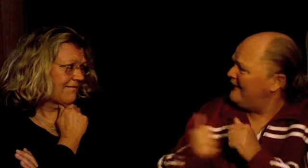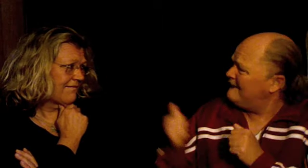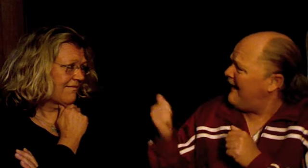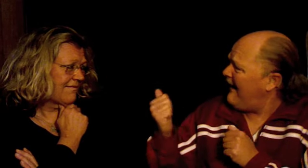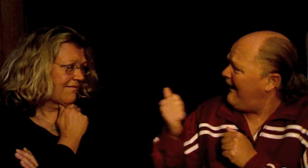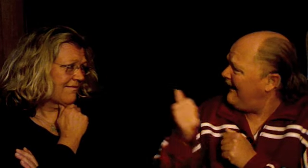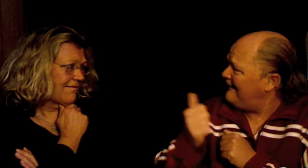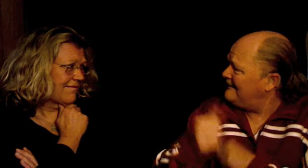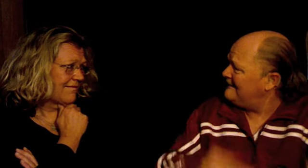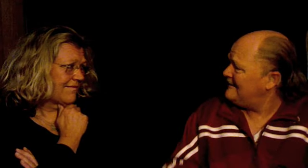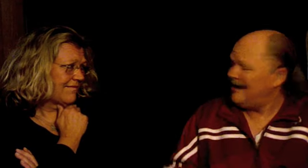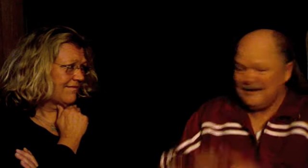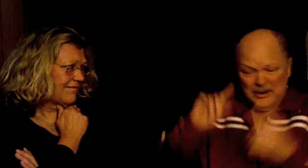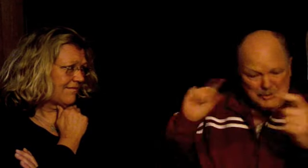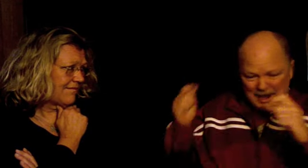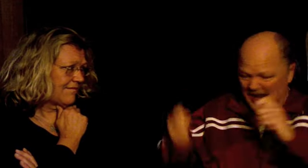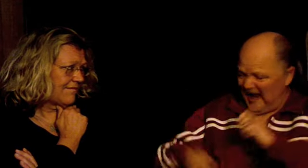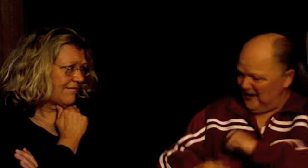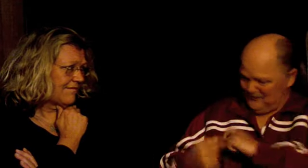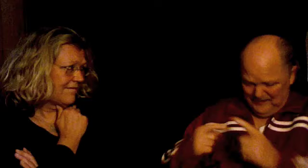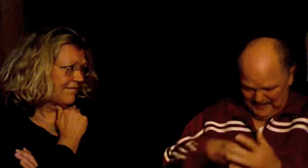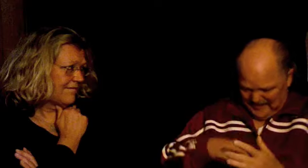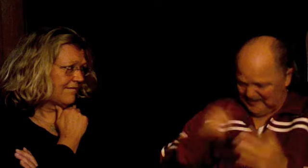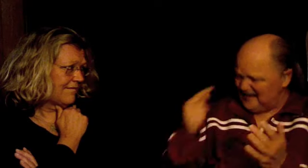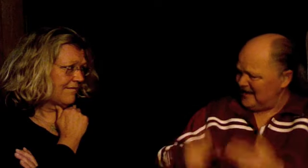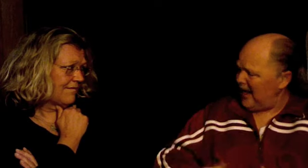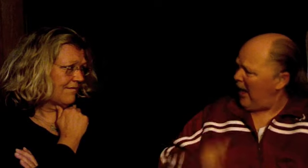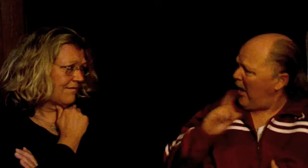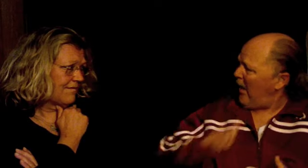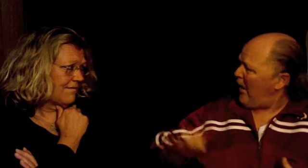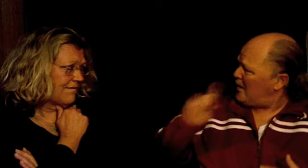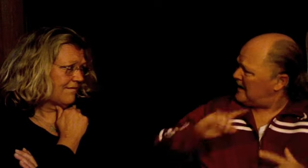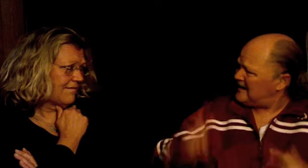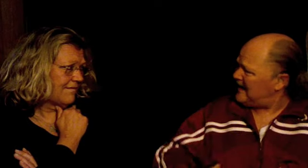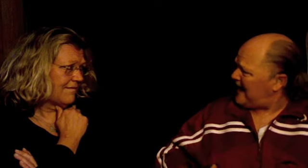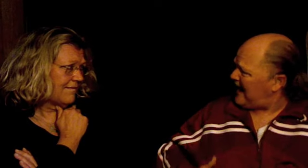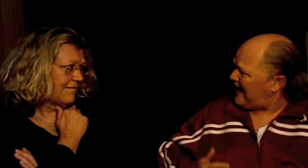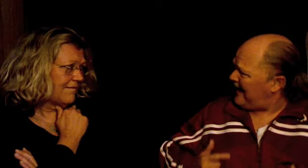far I've far To change this lonely life